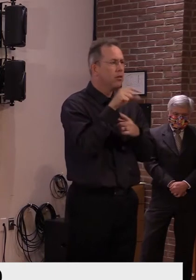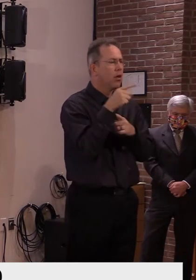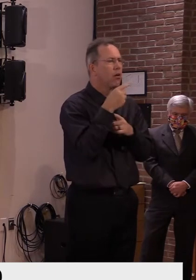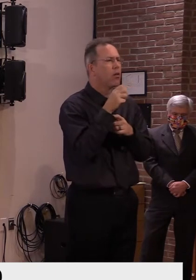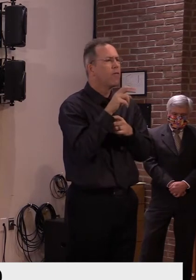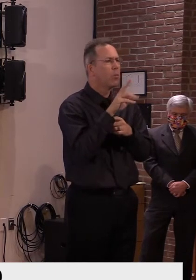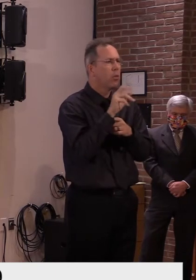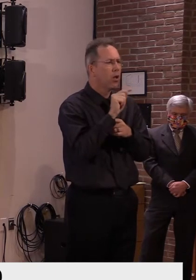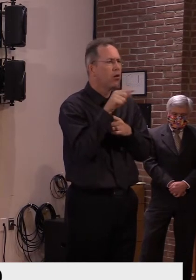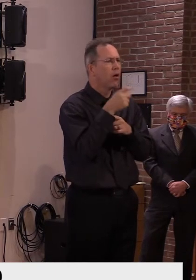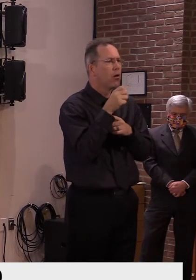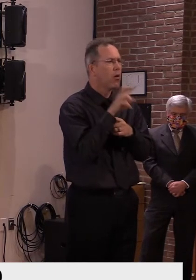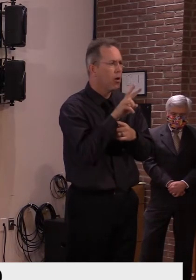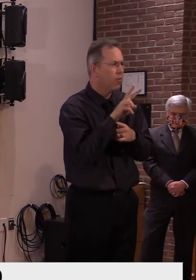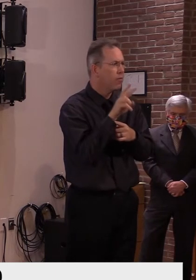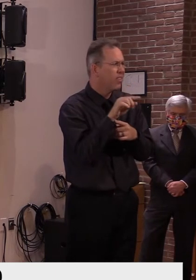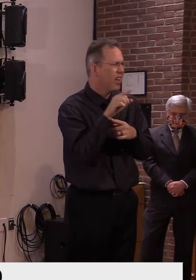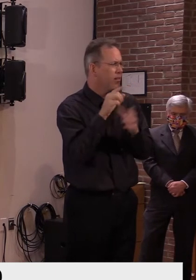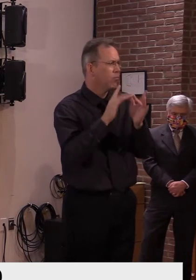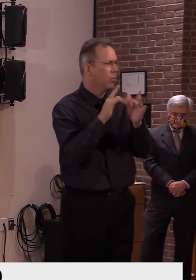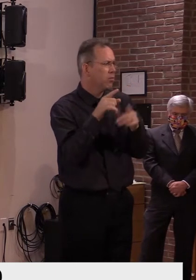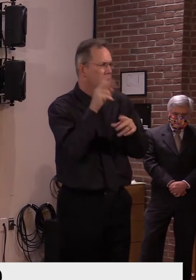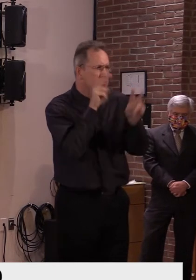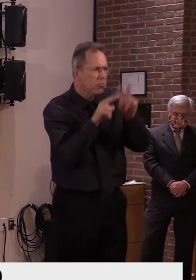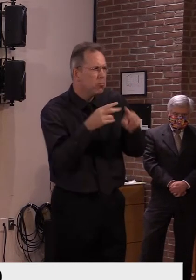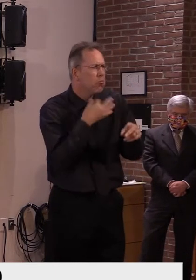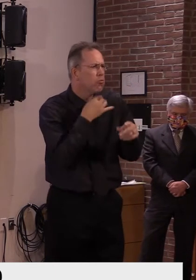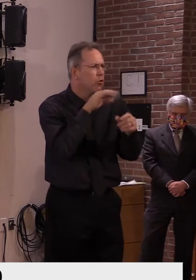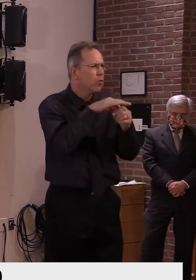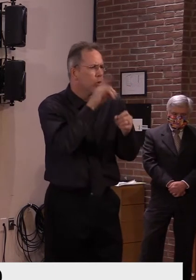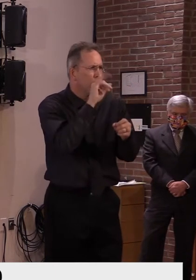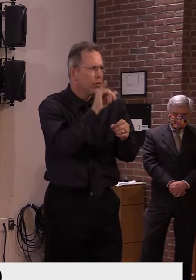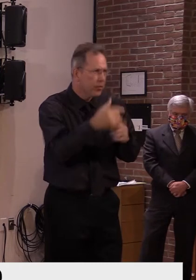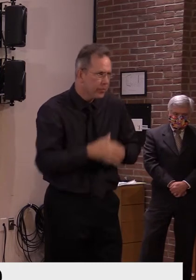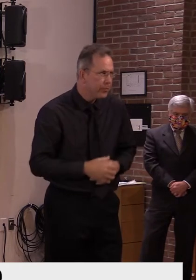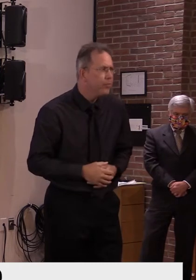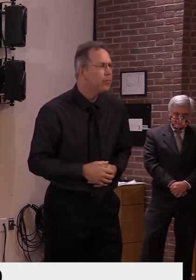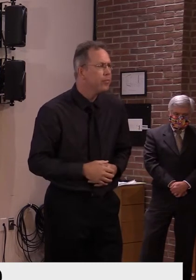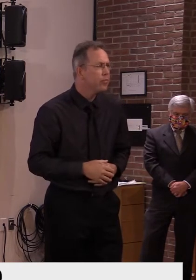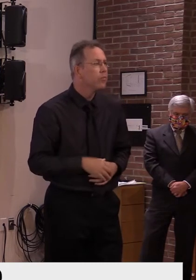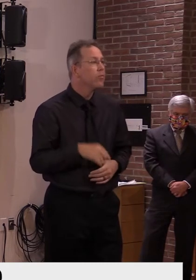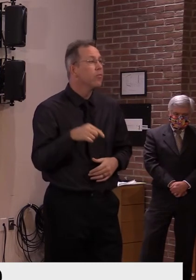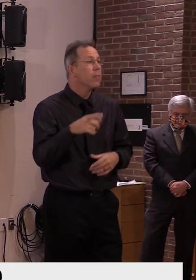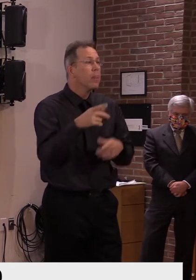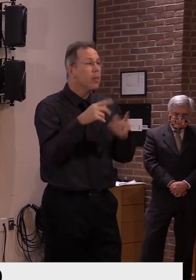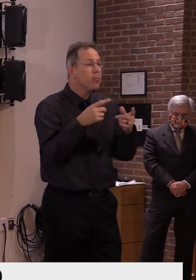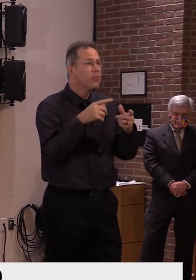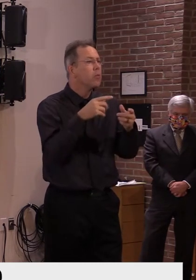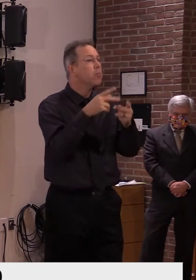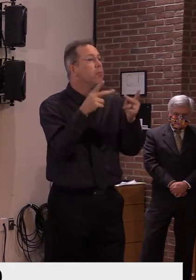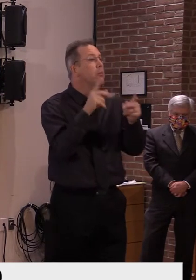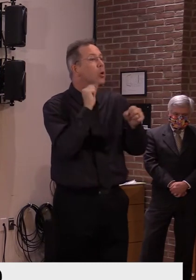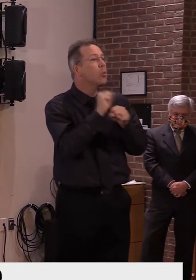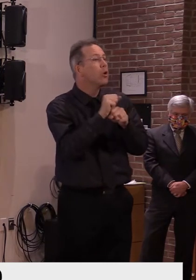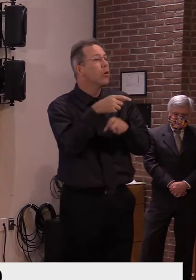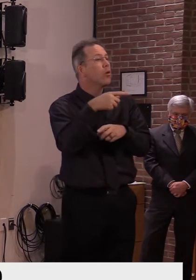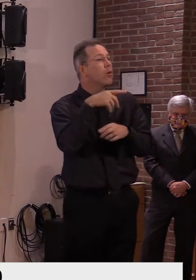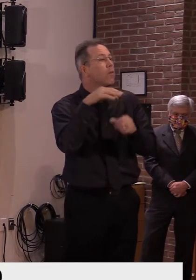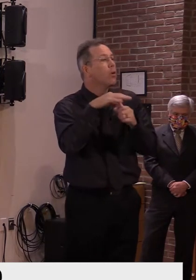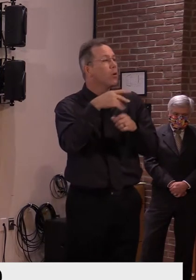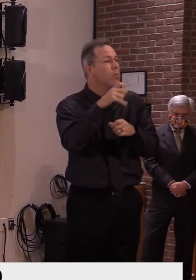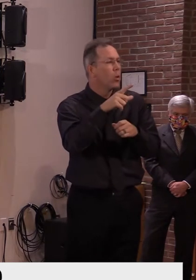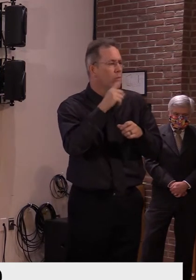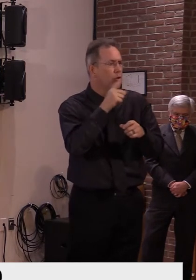also be help screened prior to working on election day. Names, contact information, and shift times for all poll workers